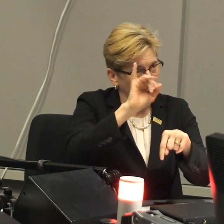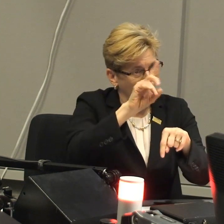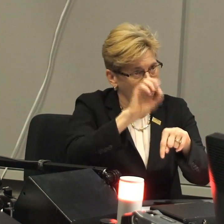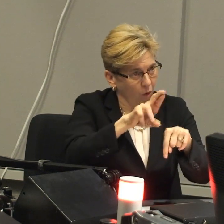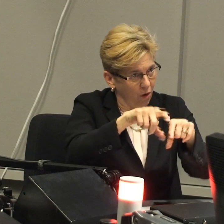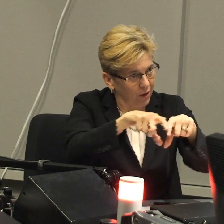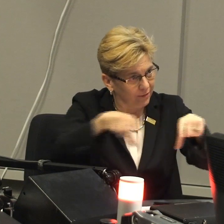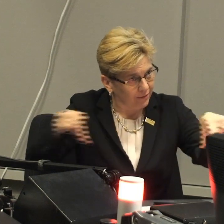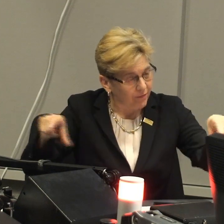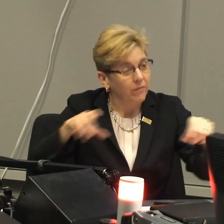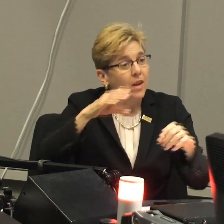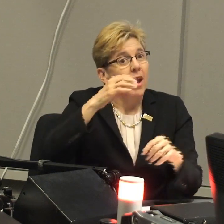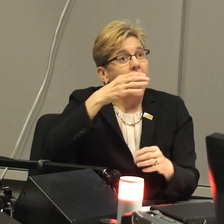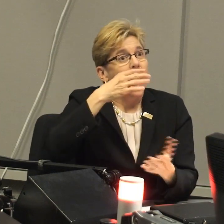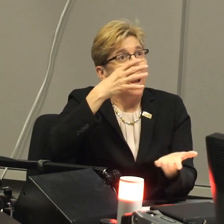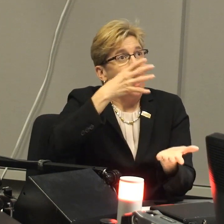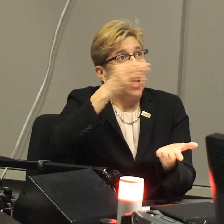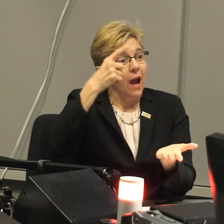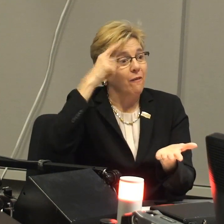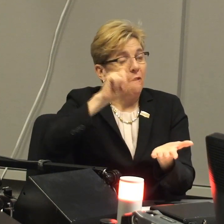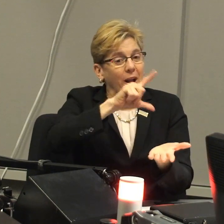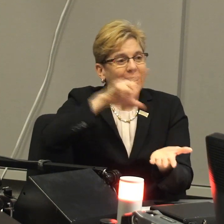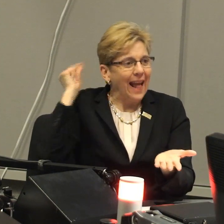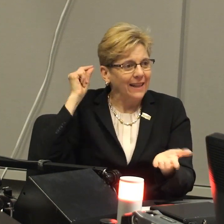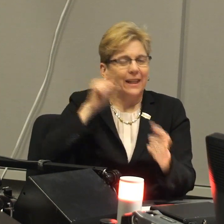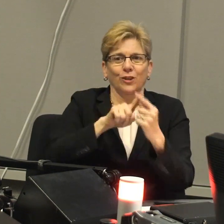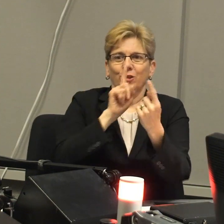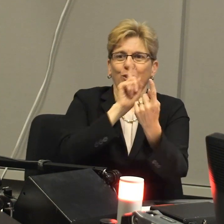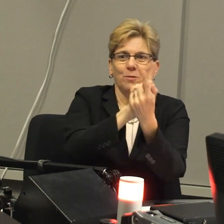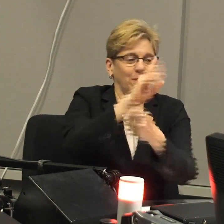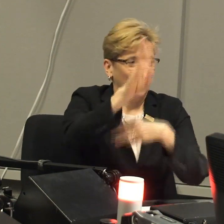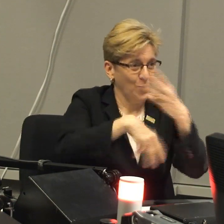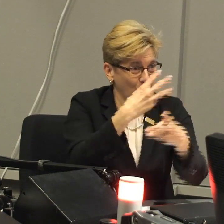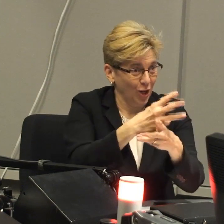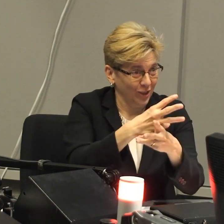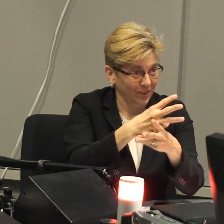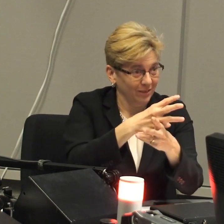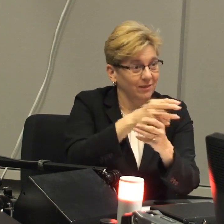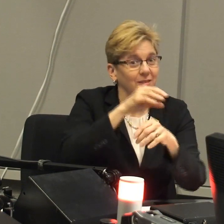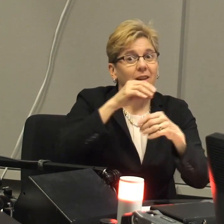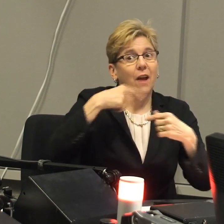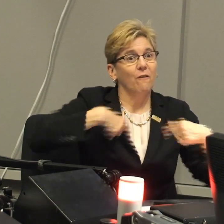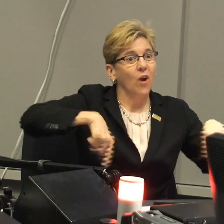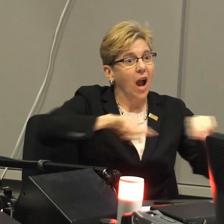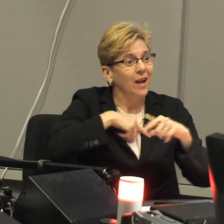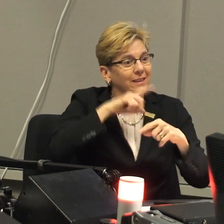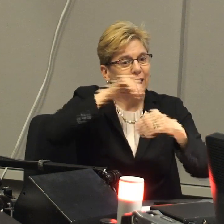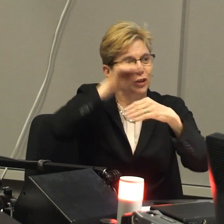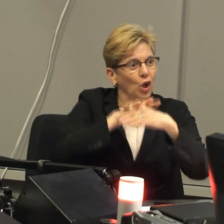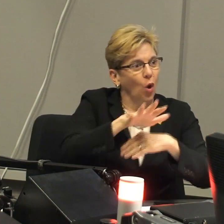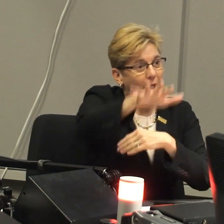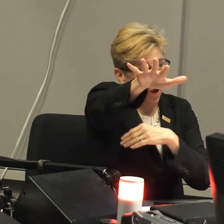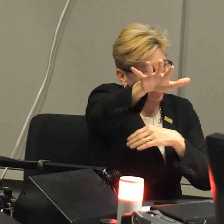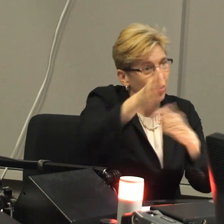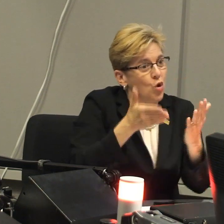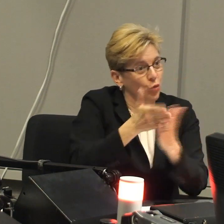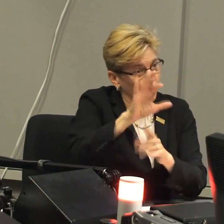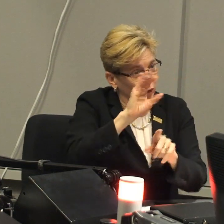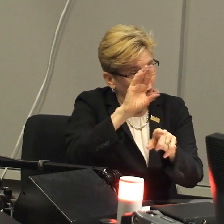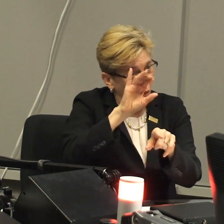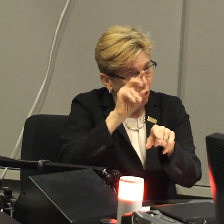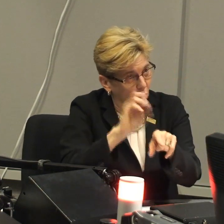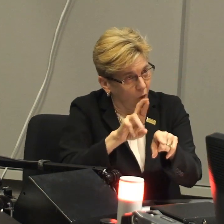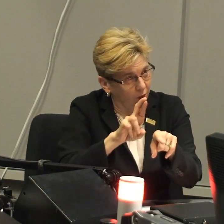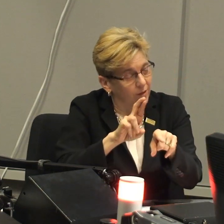Gallaudet at this corridor along 6th Street, and for Gallaudet to meet the world as well. And so for us